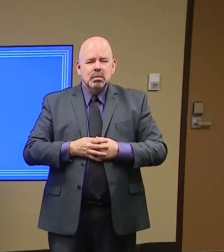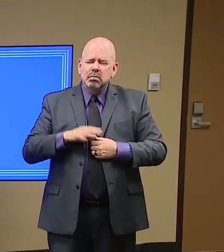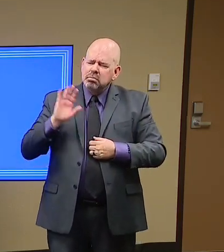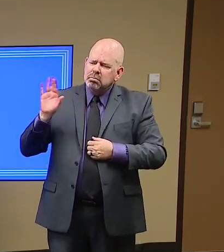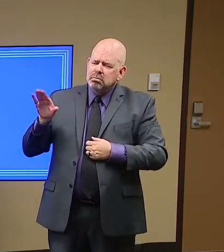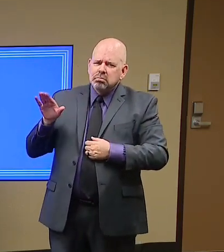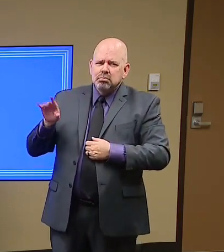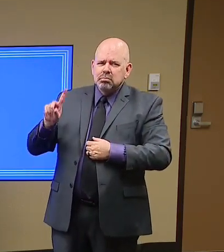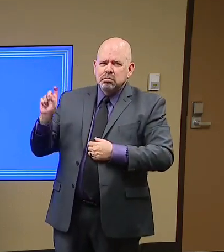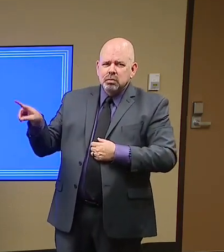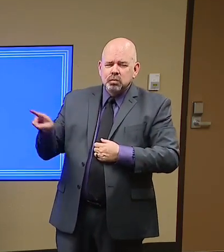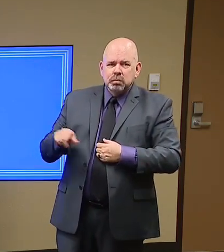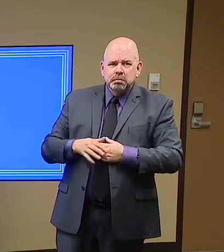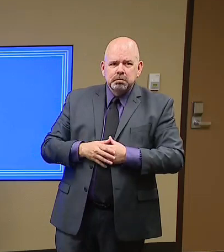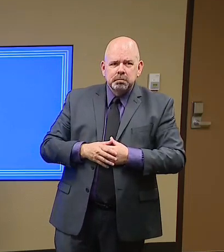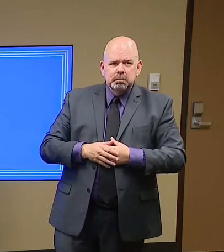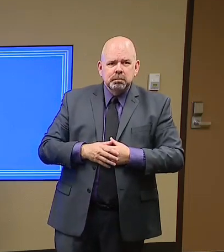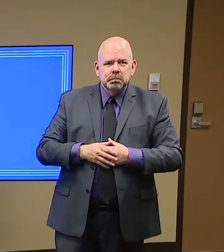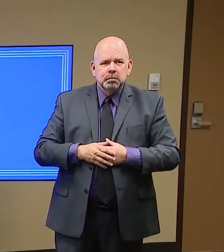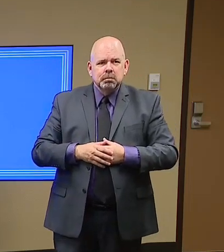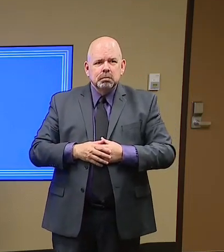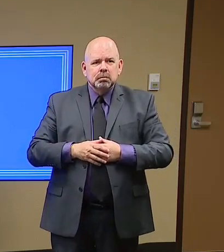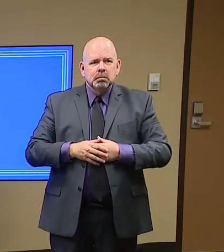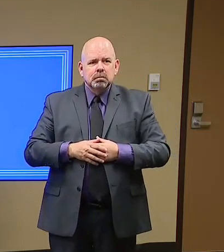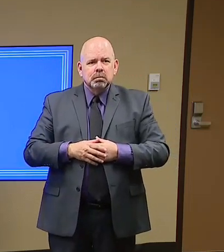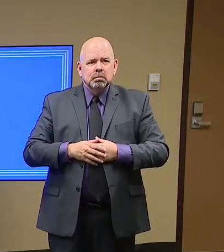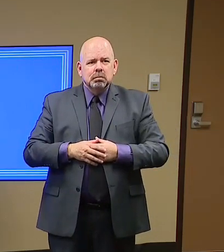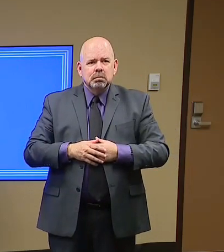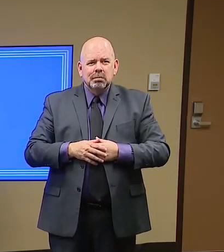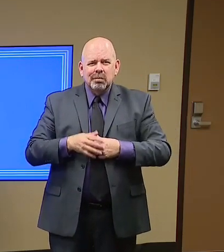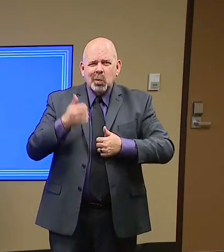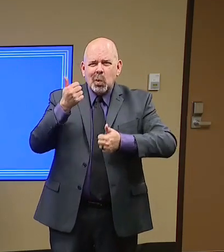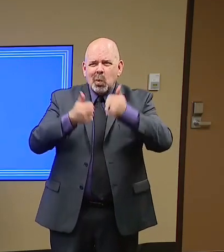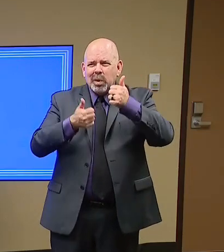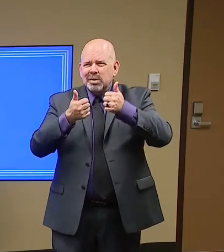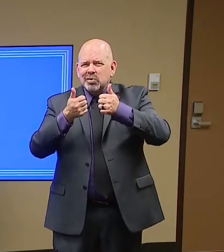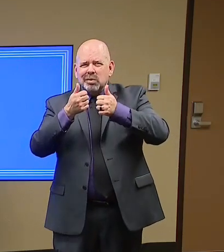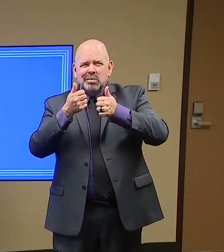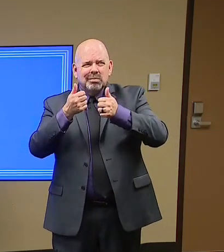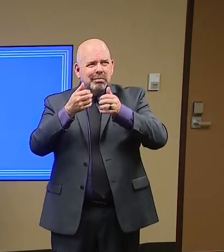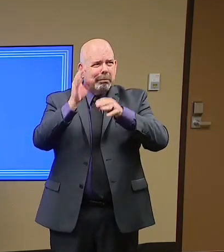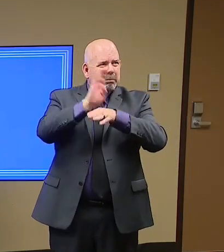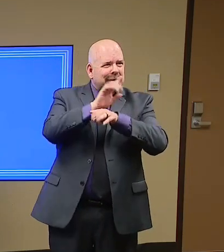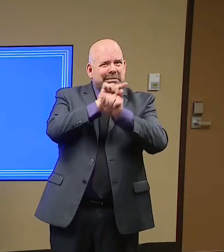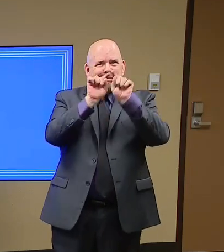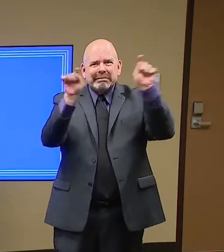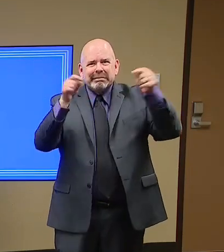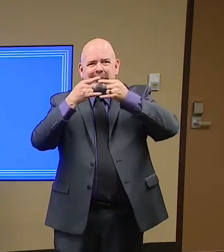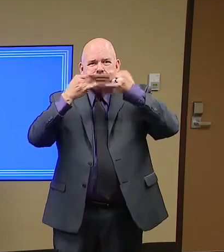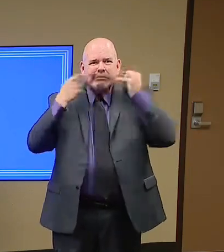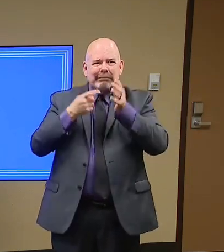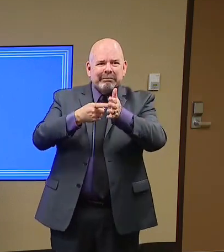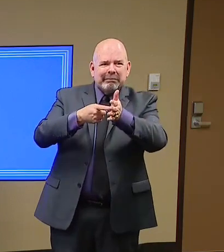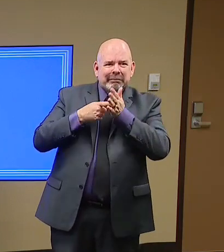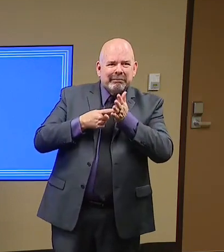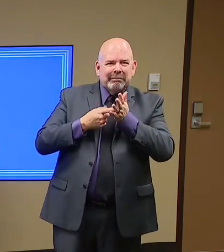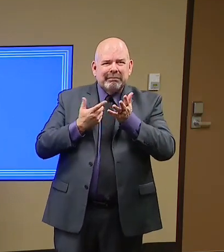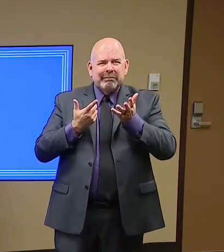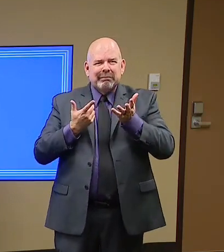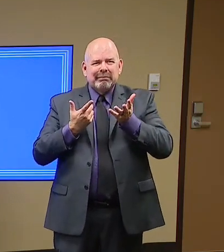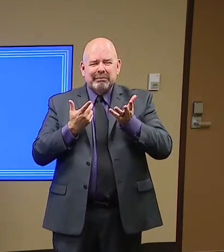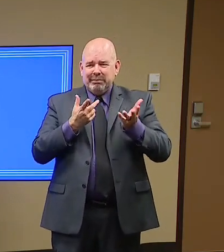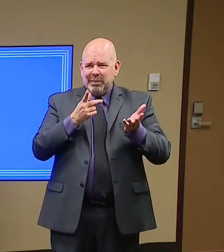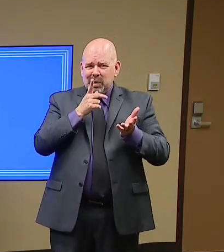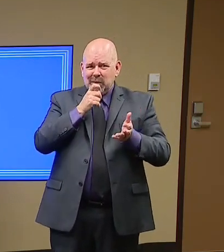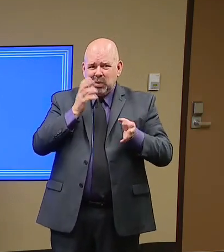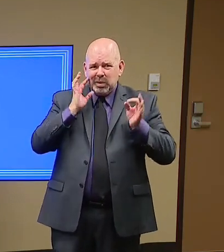place is this applied to? And then also, I mean, who's going to be making sure that they're actually following this? So I don't know if y